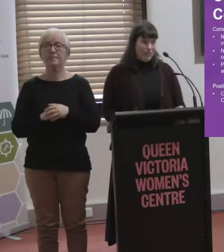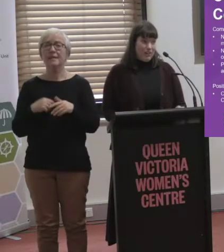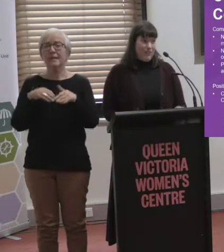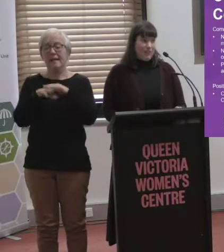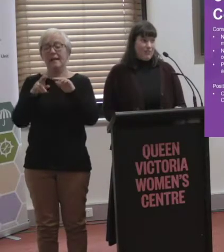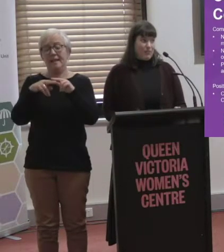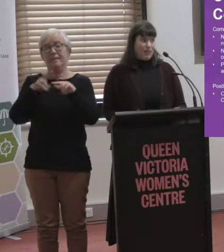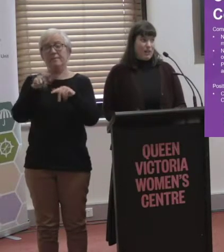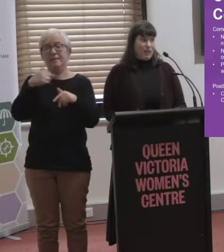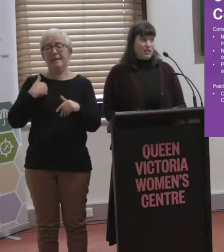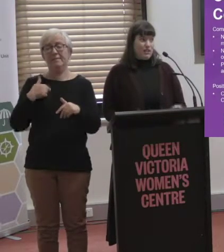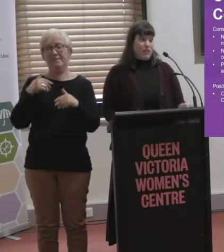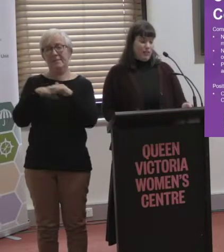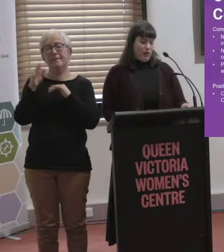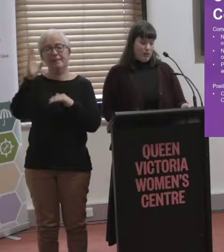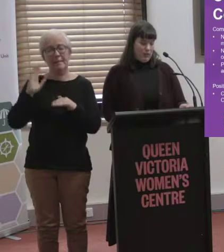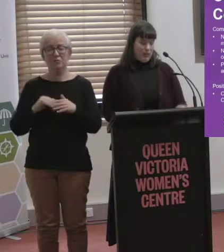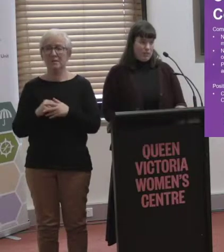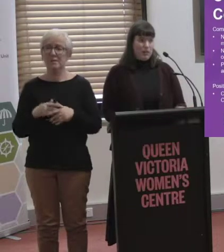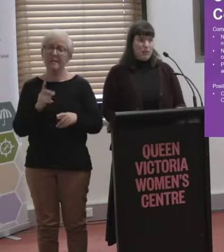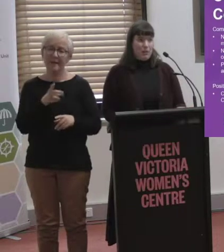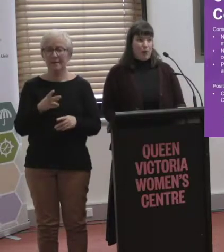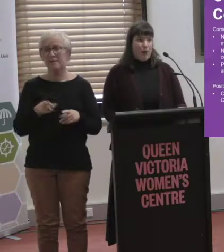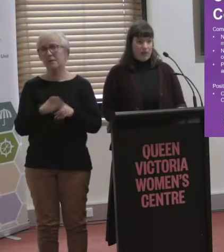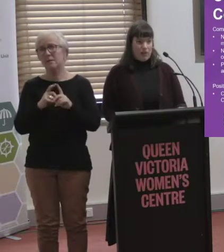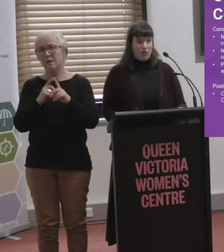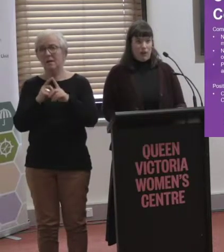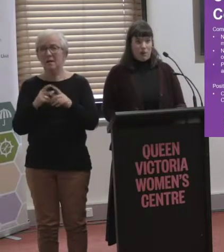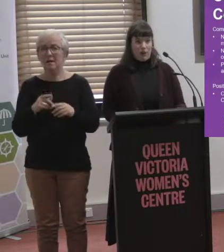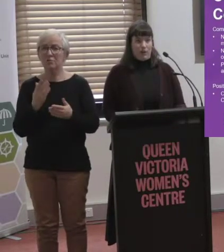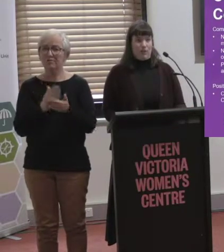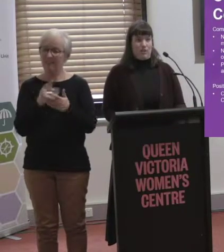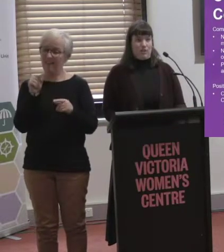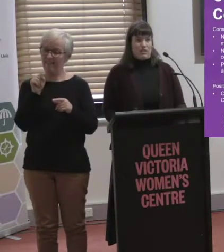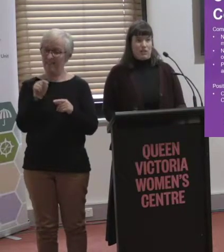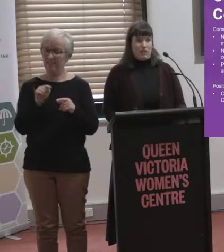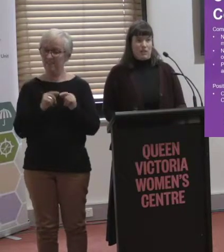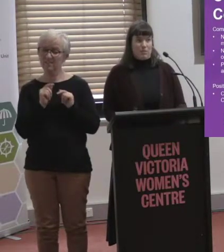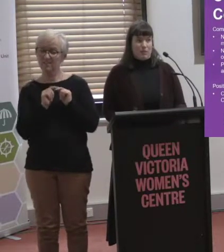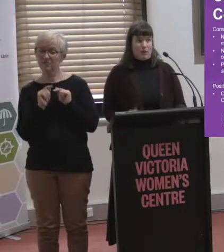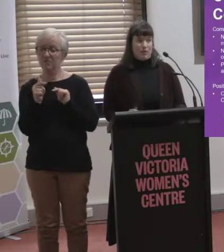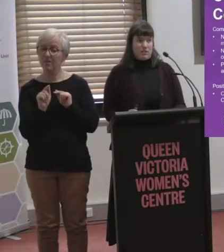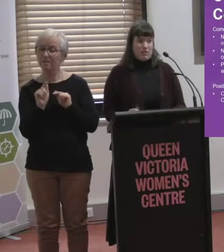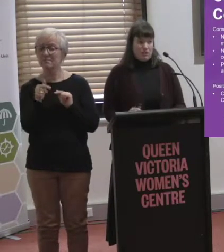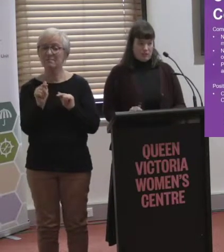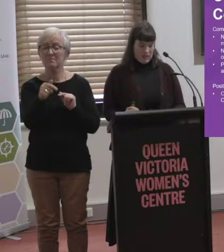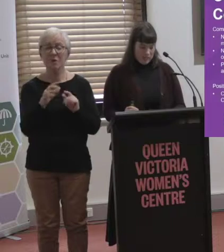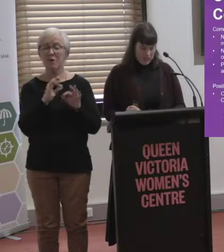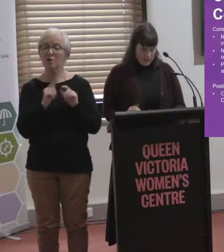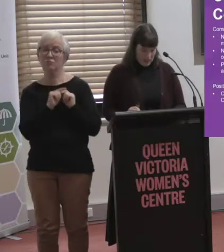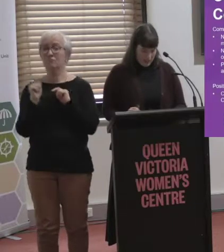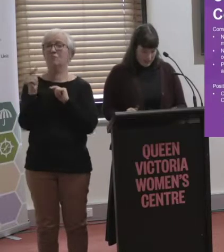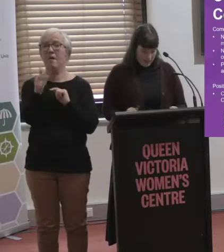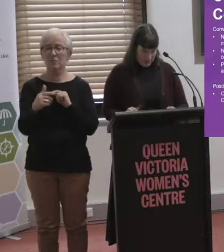need to do. And they felt that that should be the priority or a priority when discussing transport and that was something that was